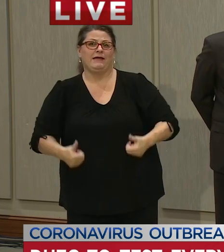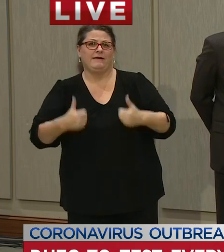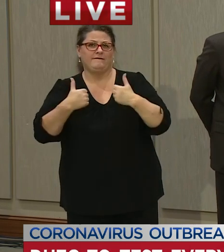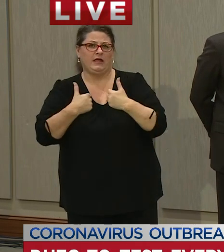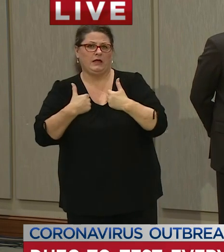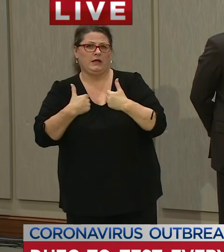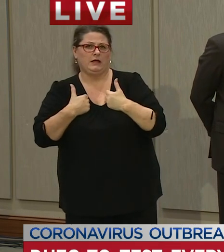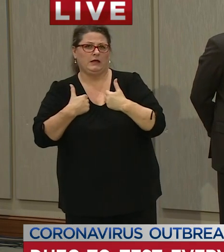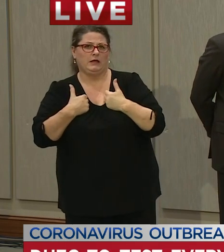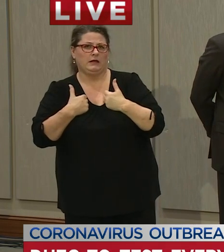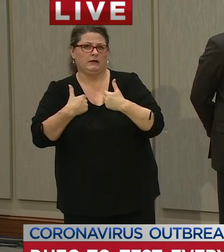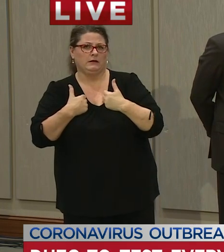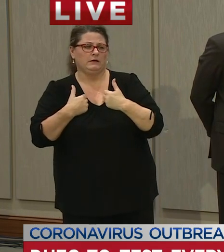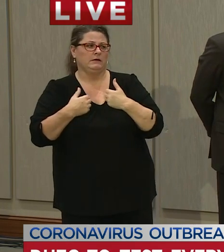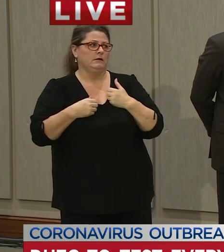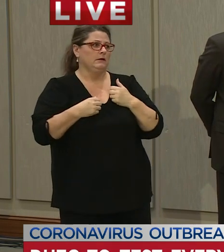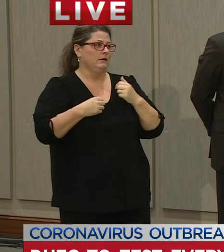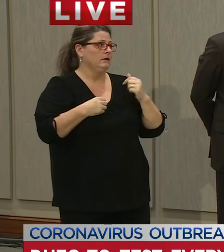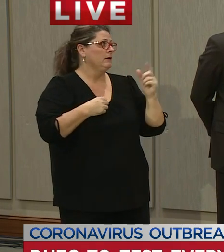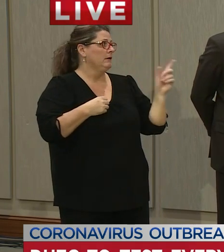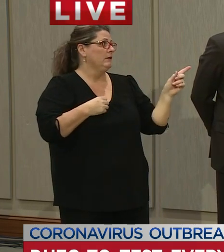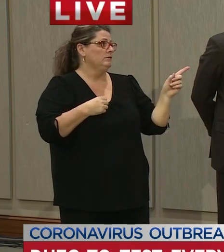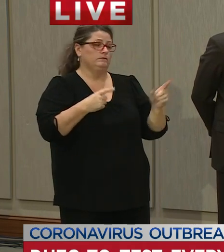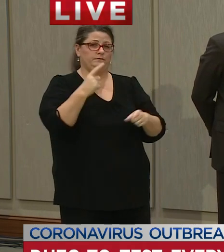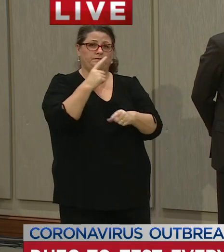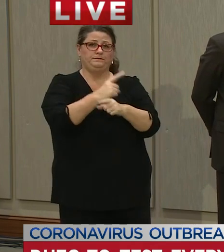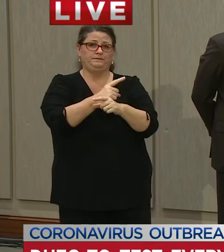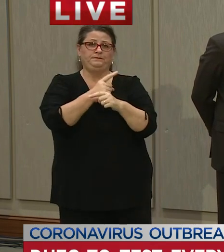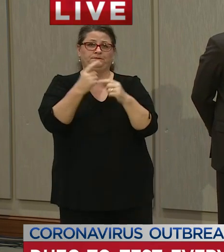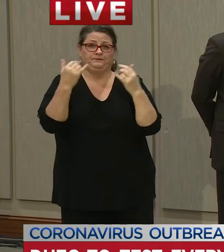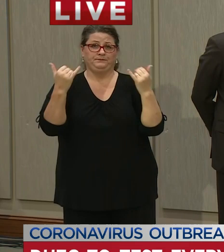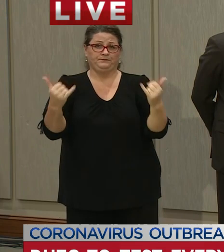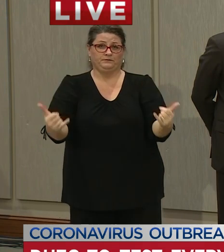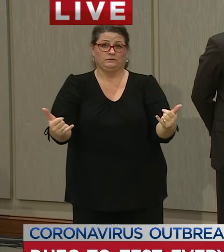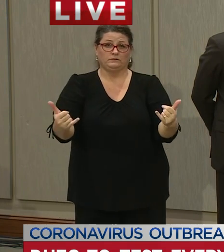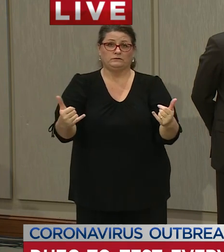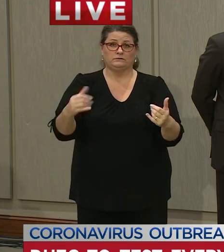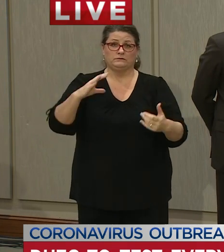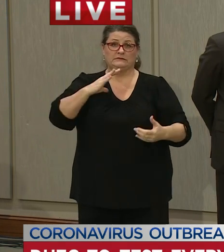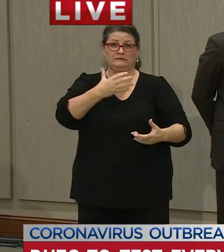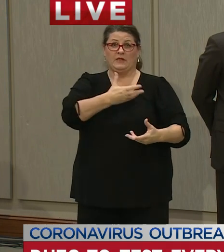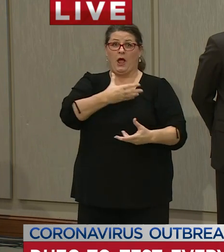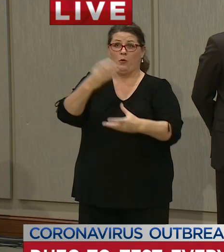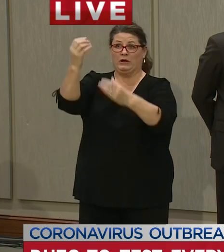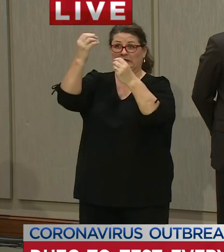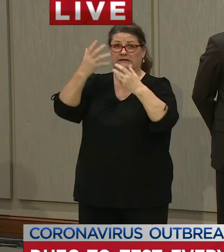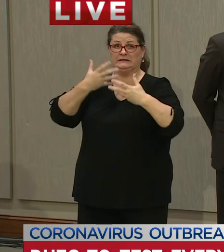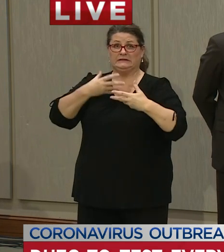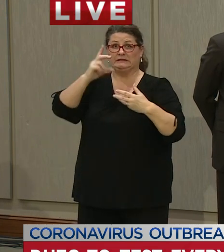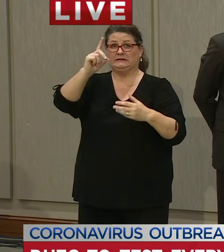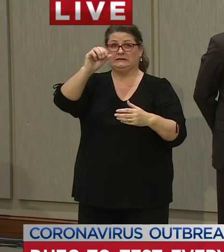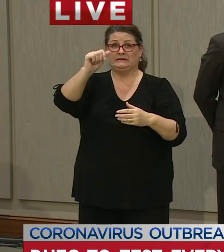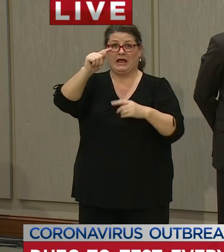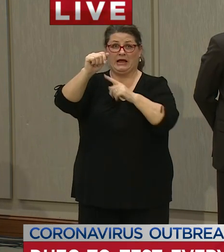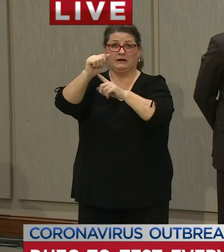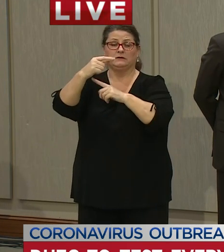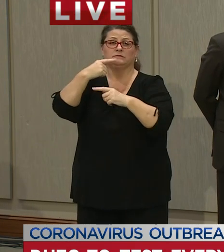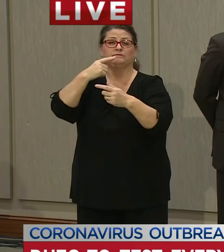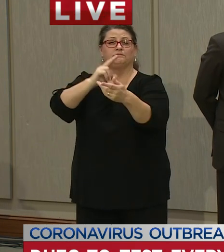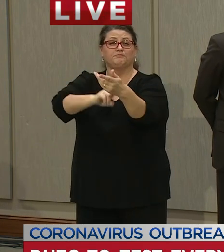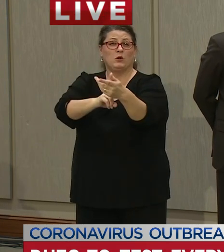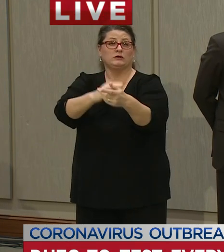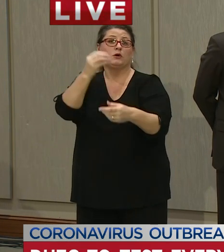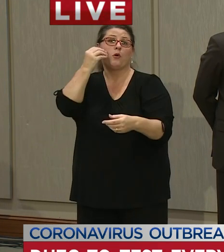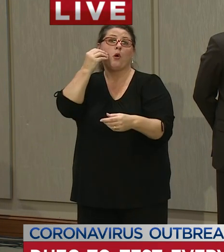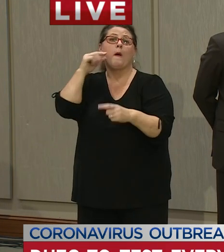right now um the the data that we have suggests that nursing homes um are